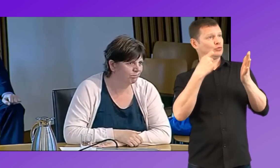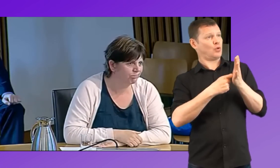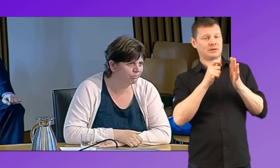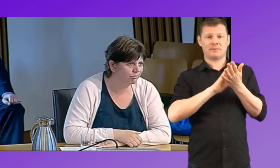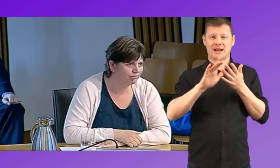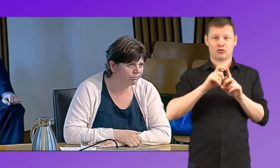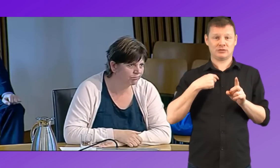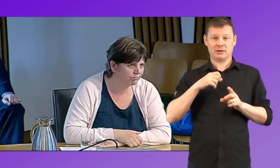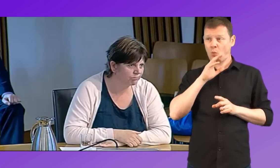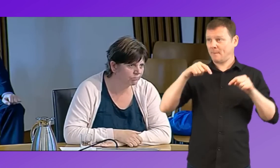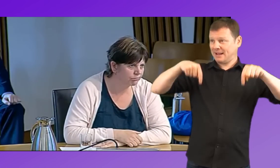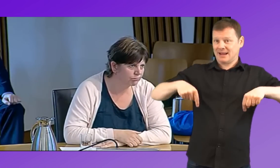my doctorate and I wouldn't be sitting here in front of you.